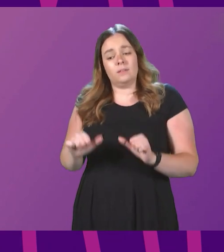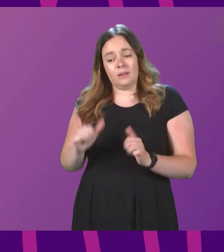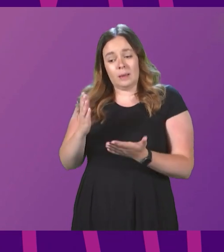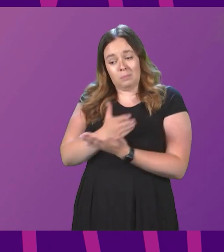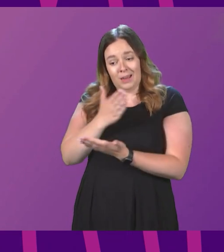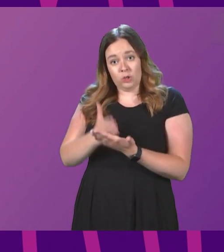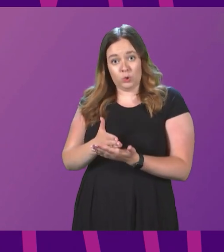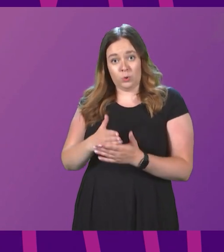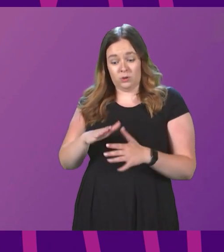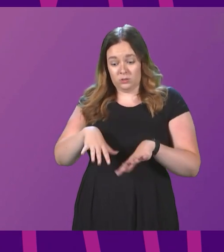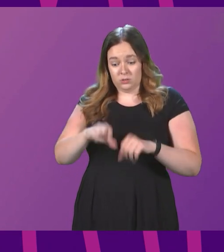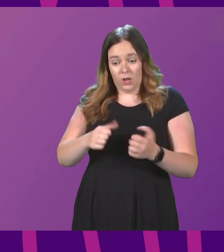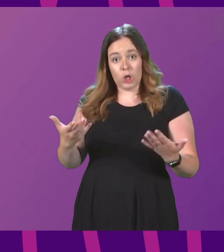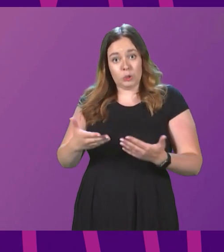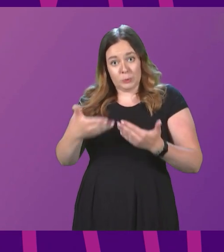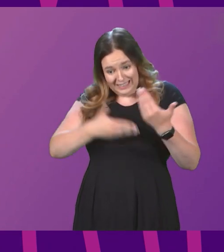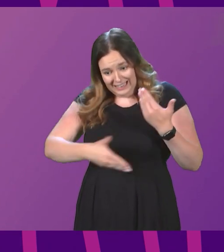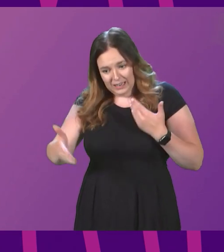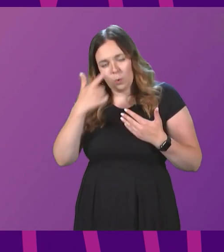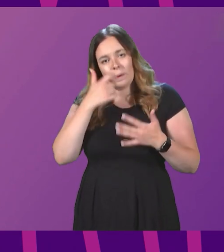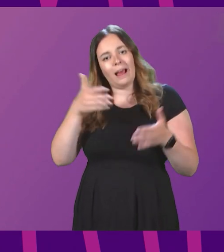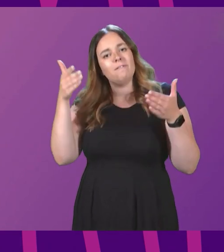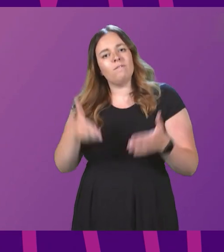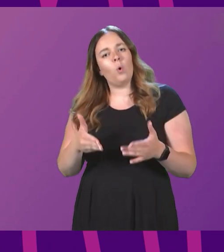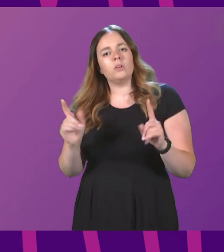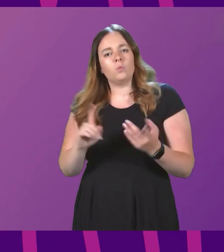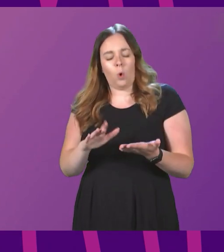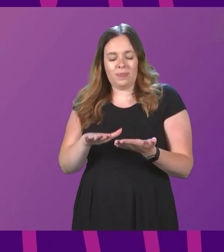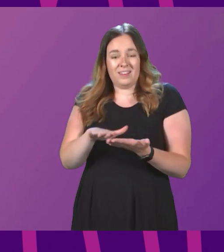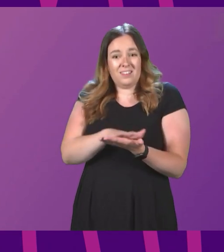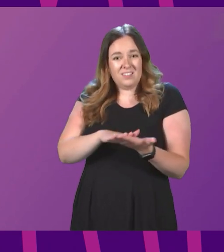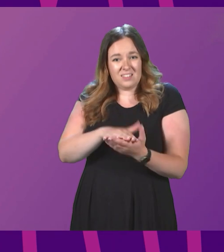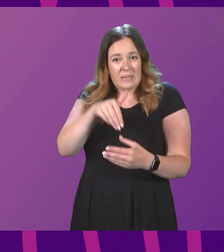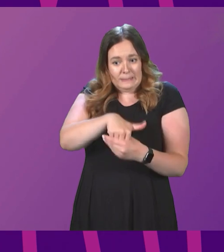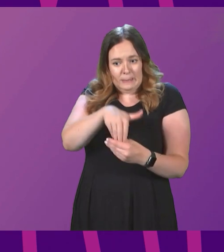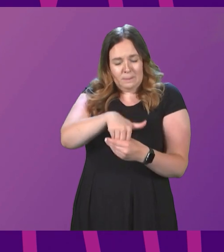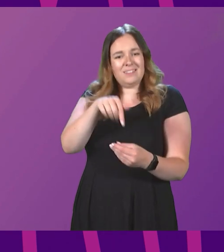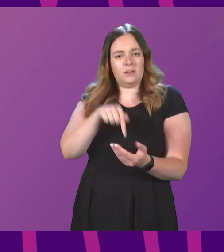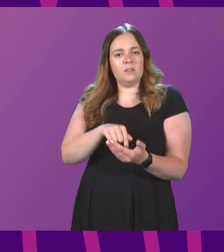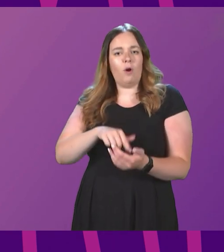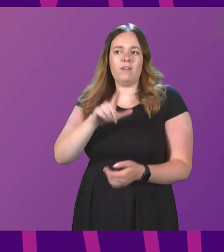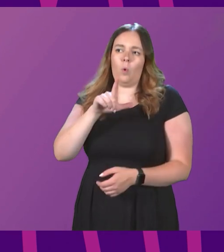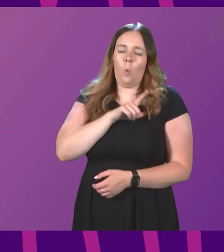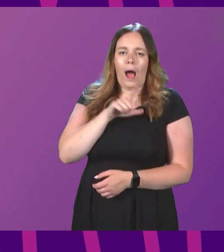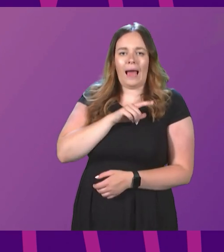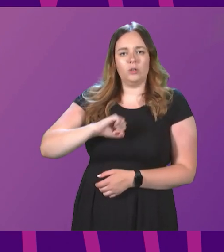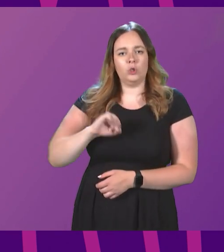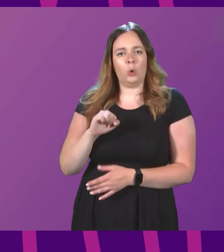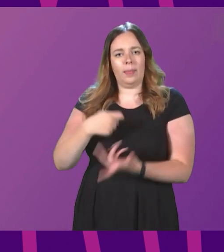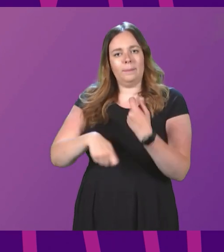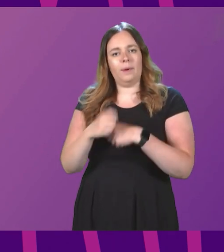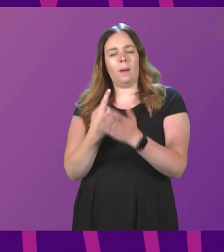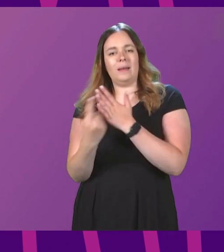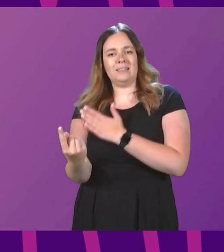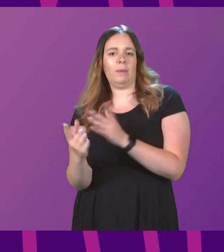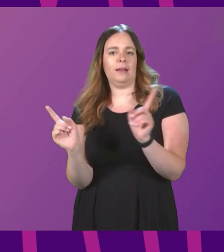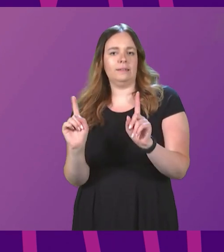from today we can focus on the substance of why Scotland should be independent.